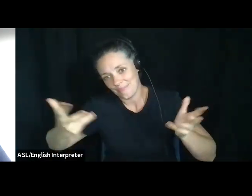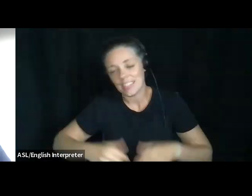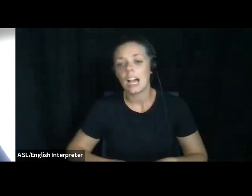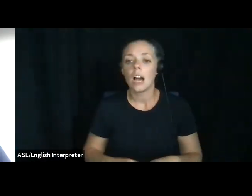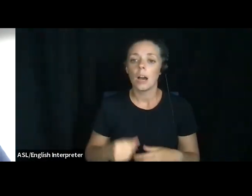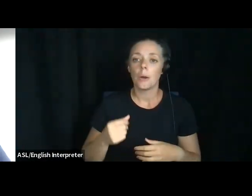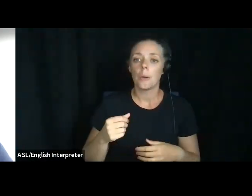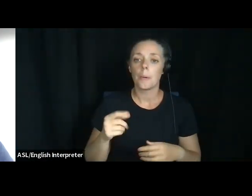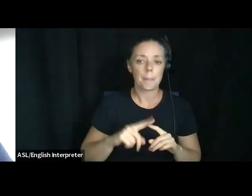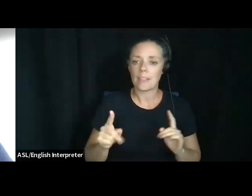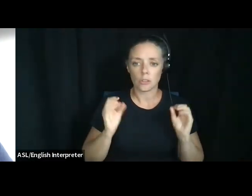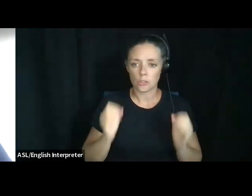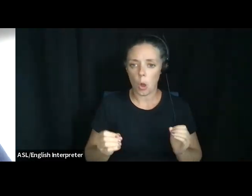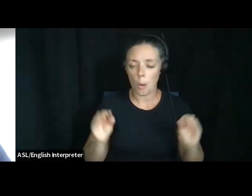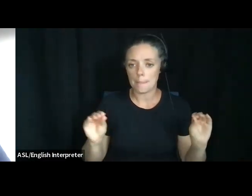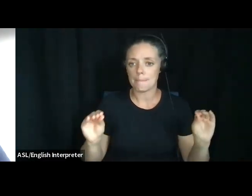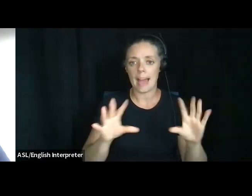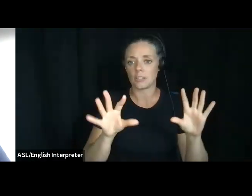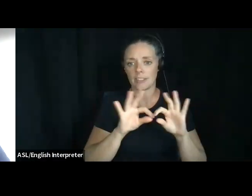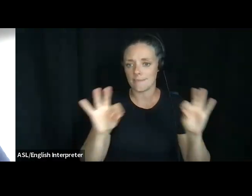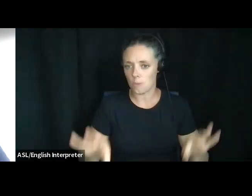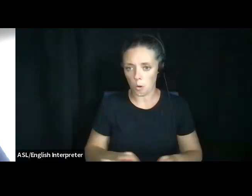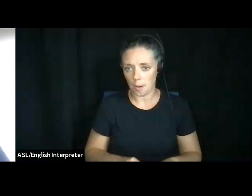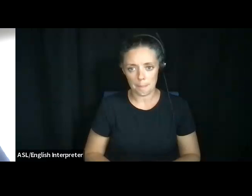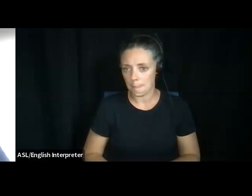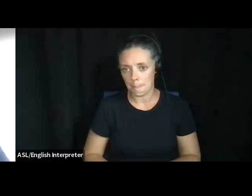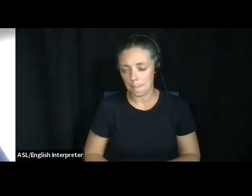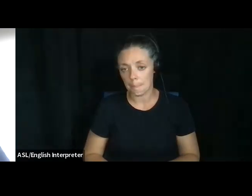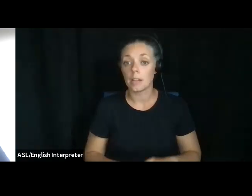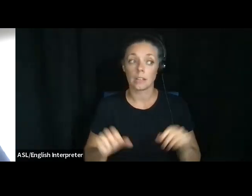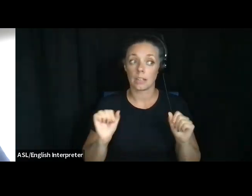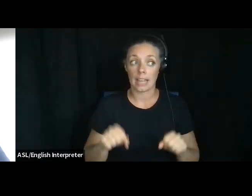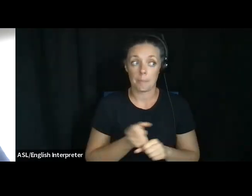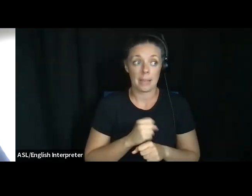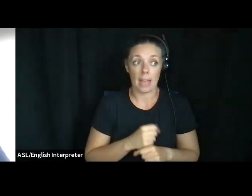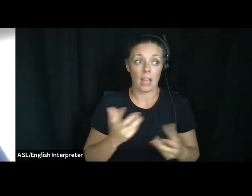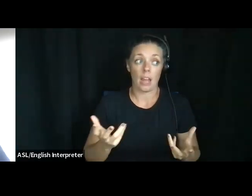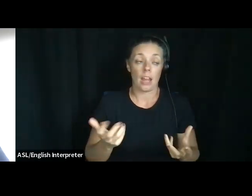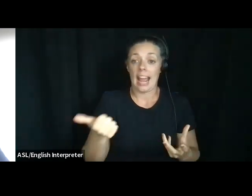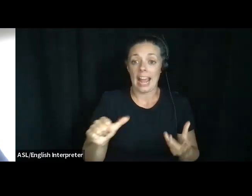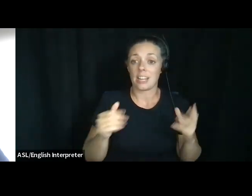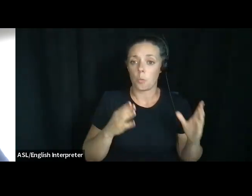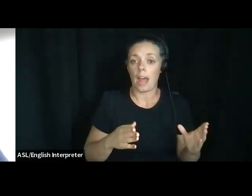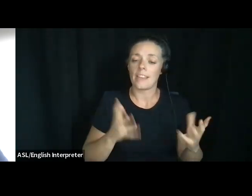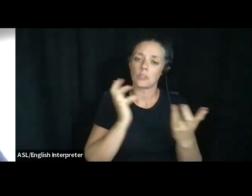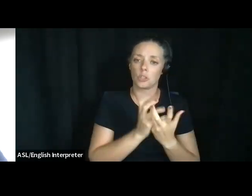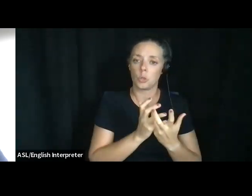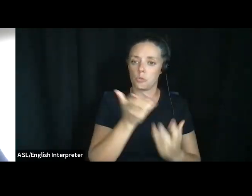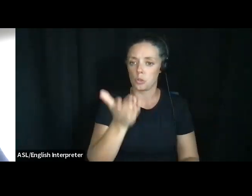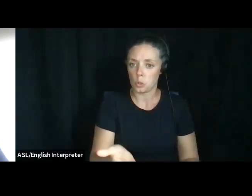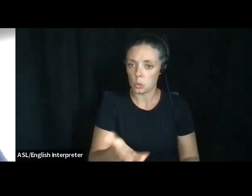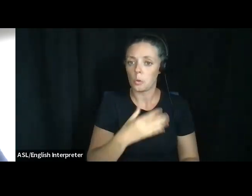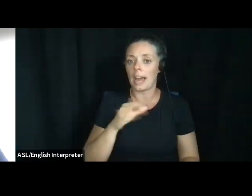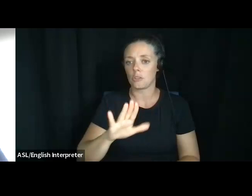but there is no magic form. It can be, it's, it's, can be done in any way that suits you and your